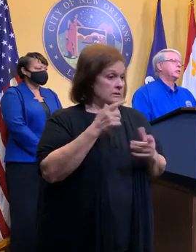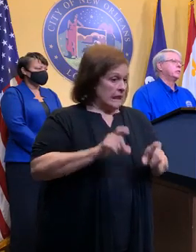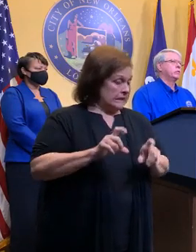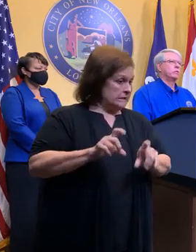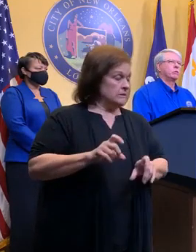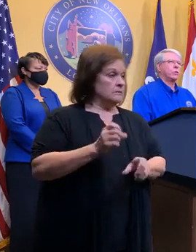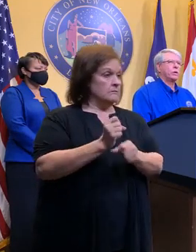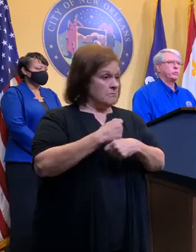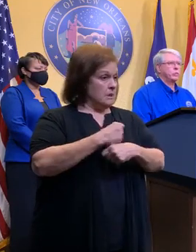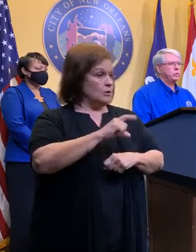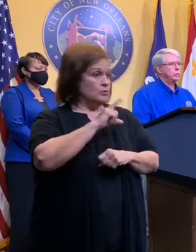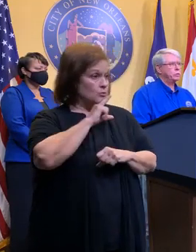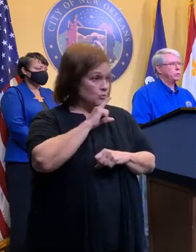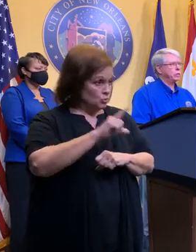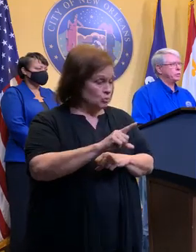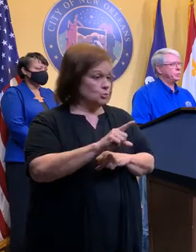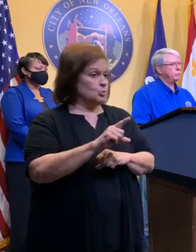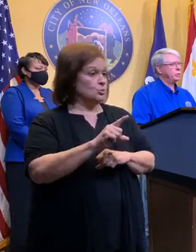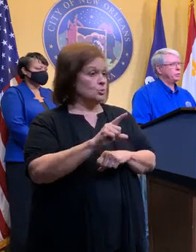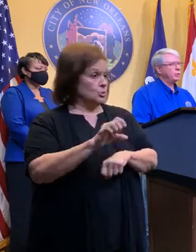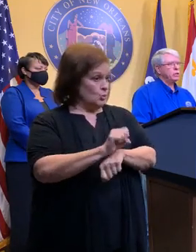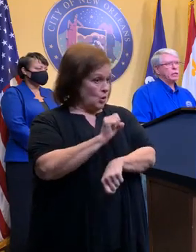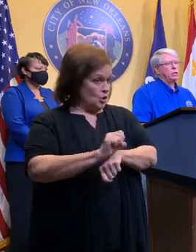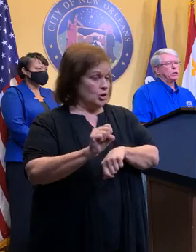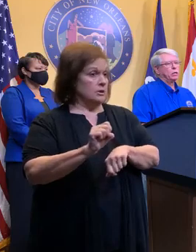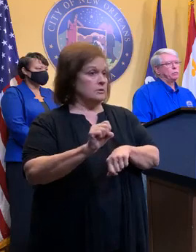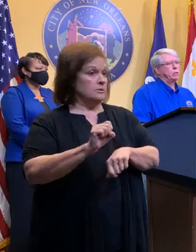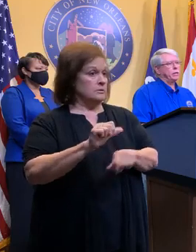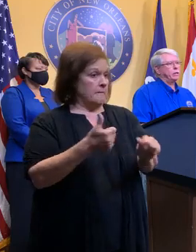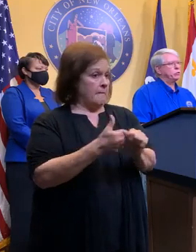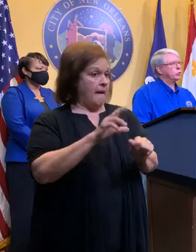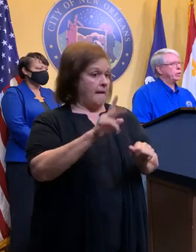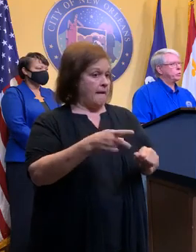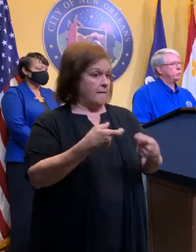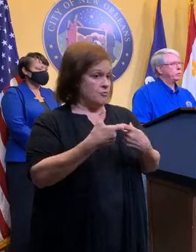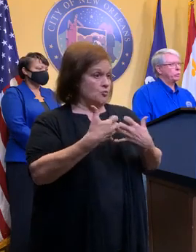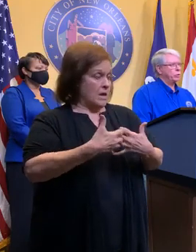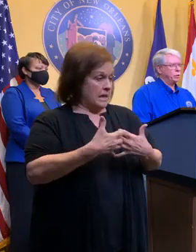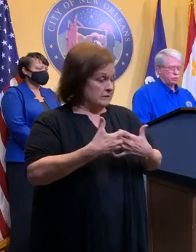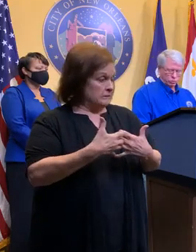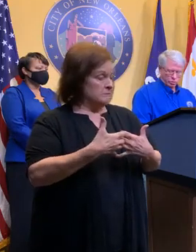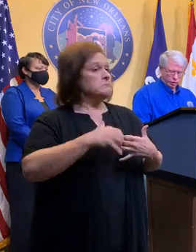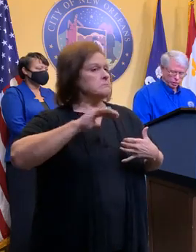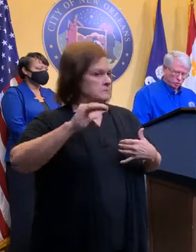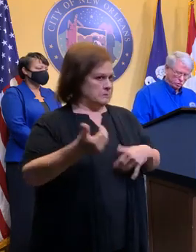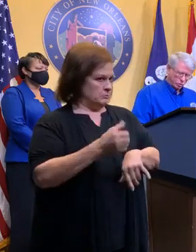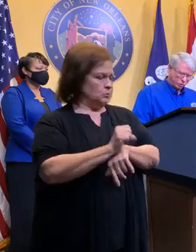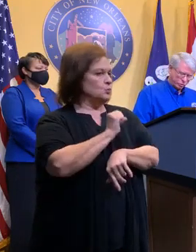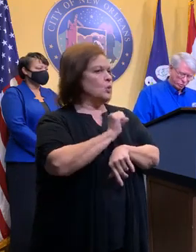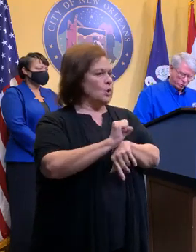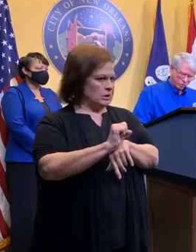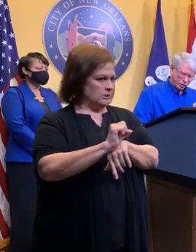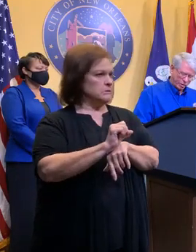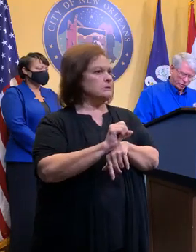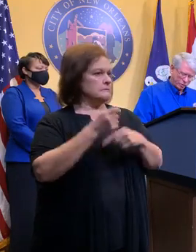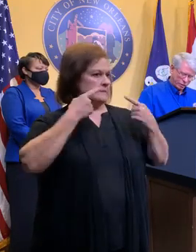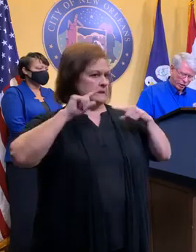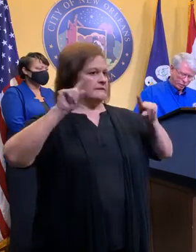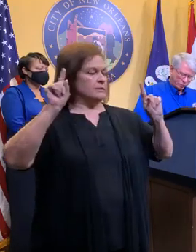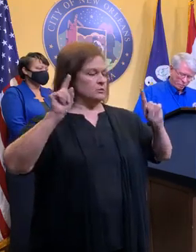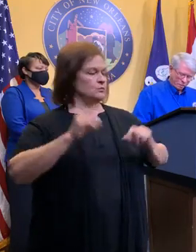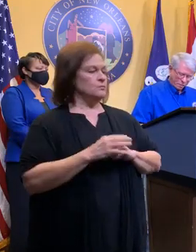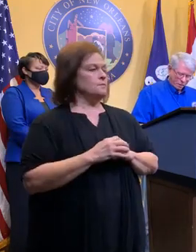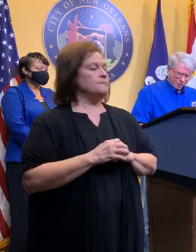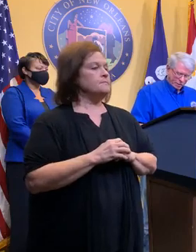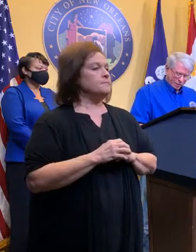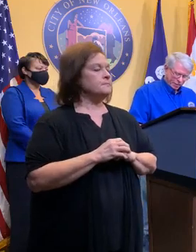safely do the required switching to utilize that feeder. That exercise went very well. So that is in service as